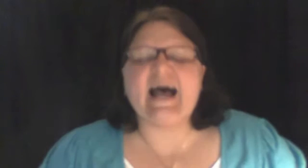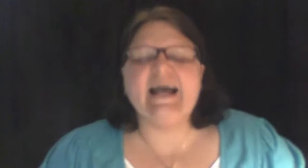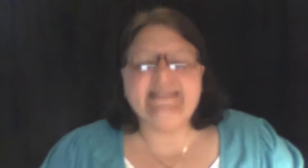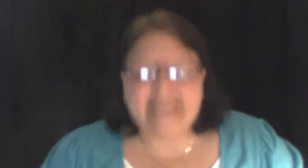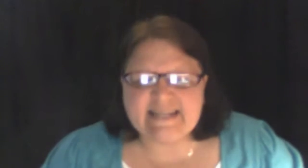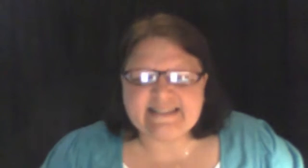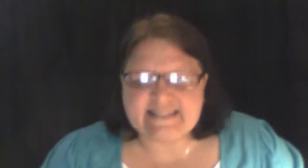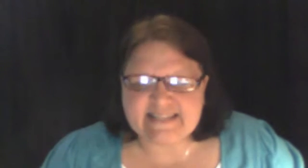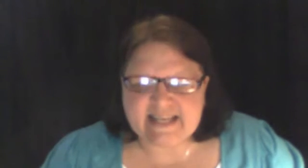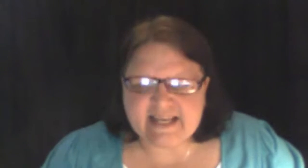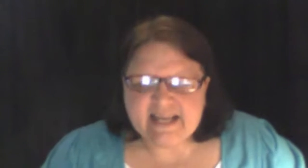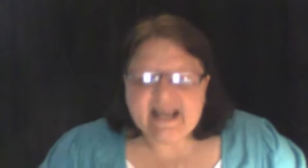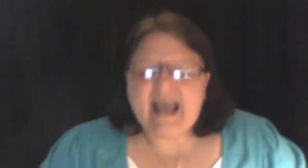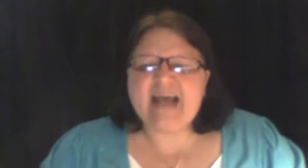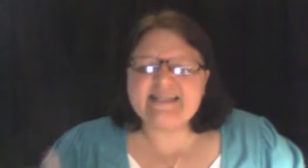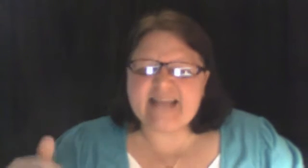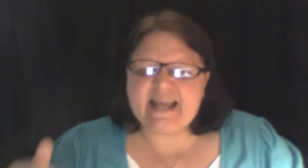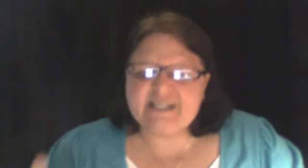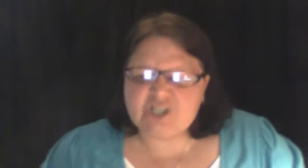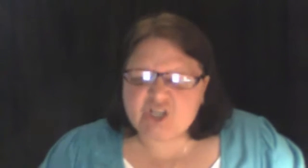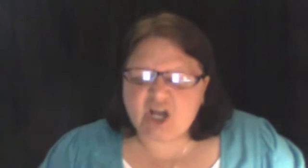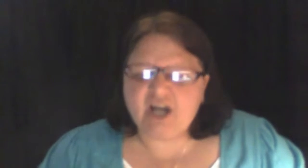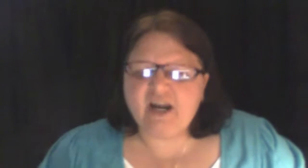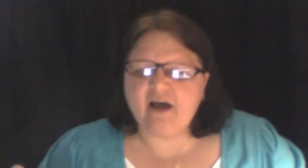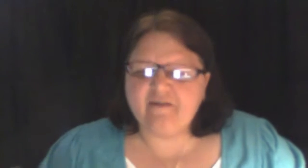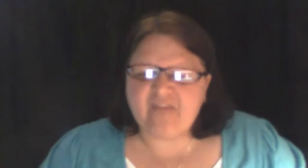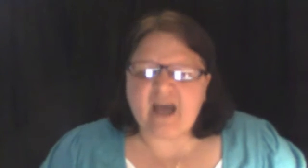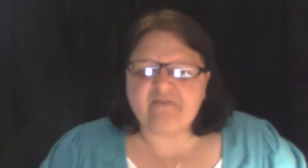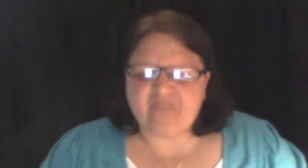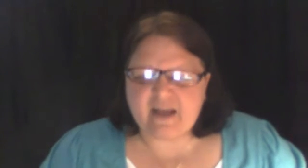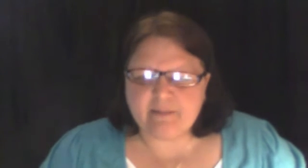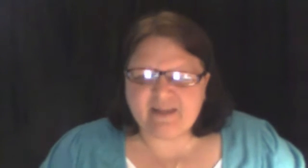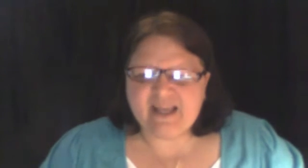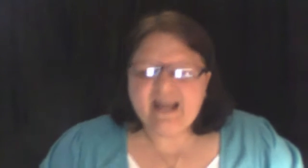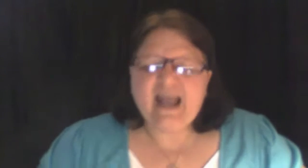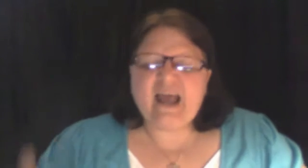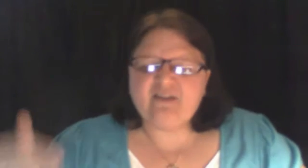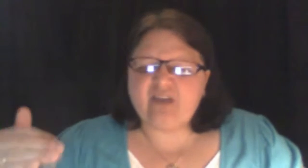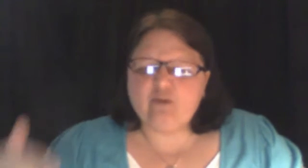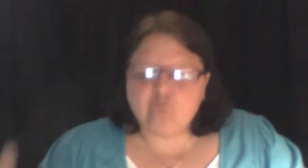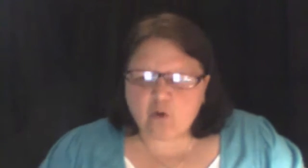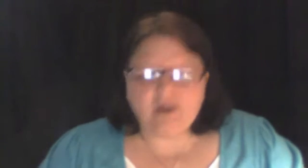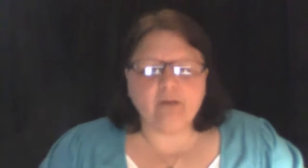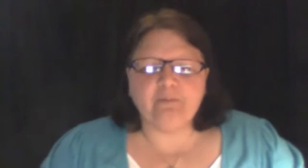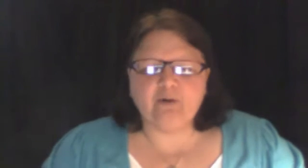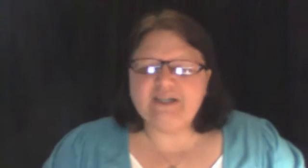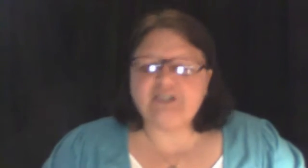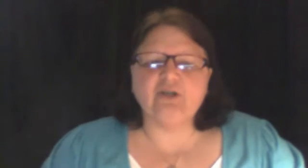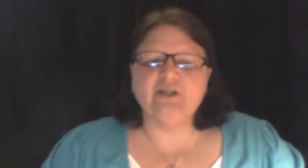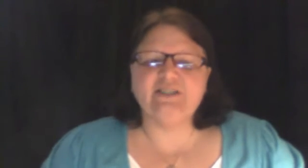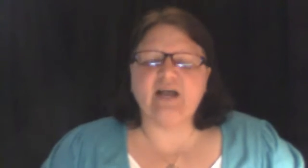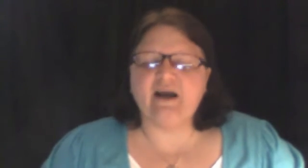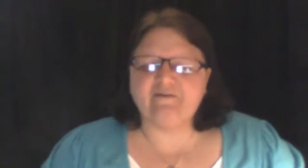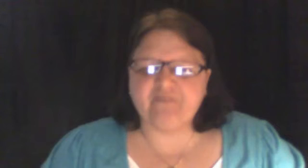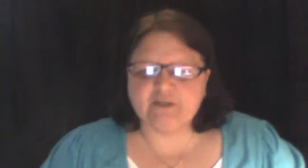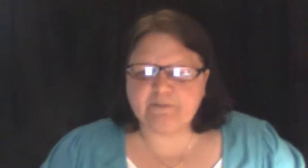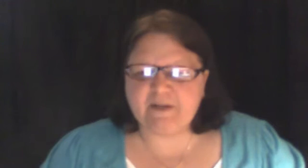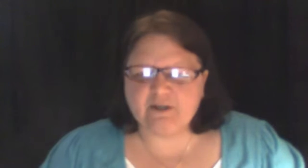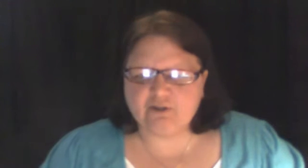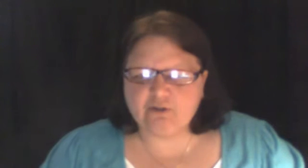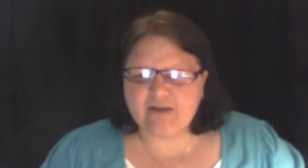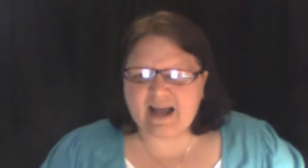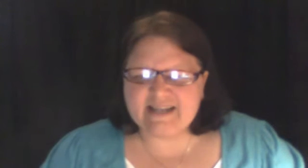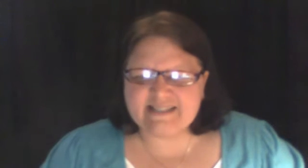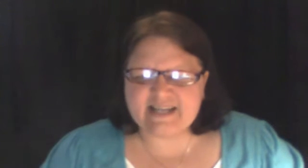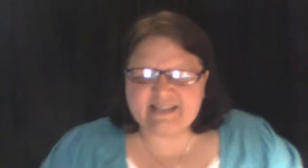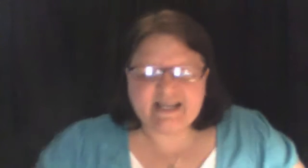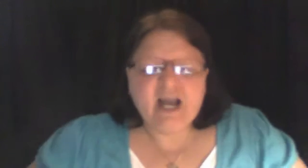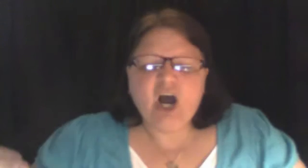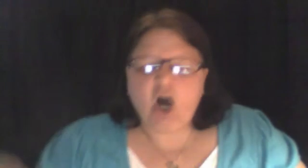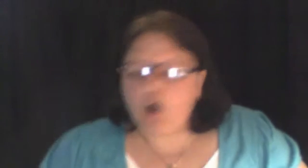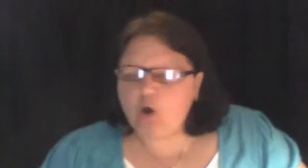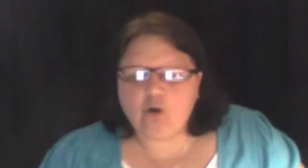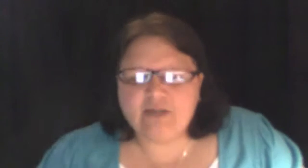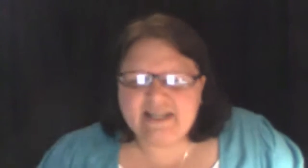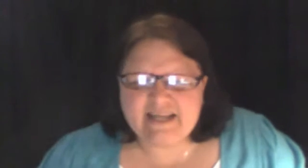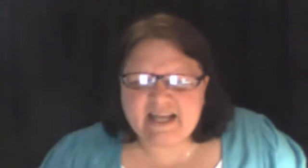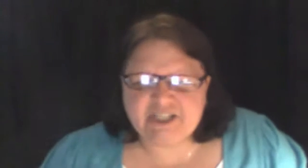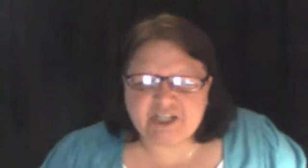identity, as a son of that family, as a royal priesthood, 1 Peter 2, 9 says, a holy nation